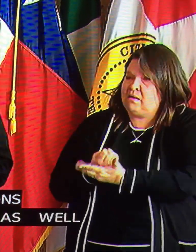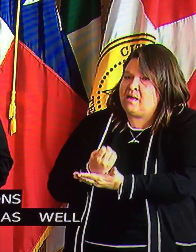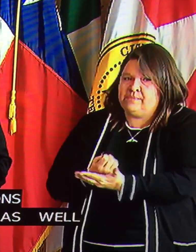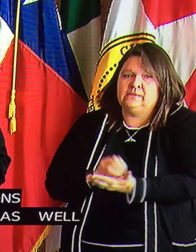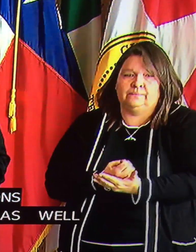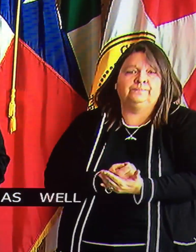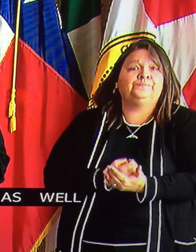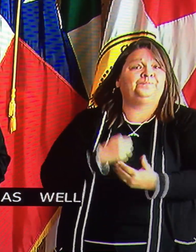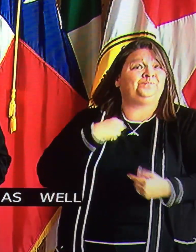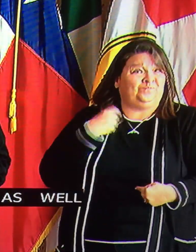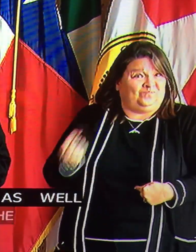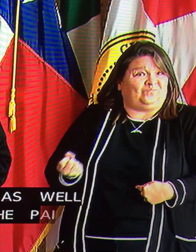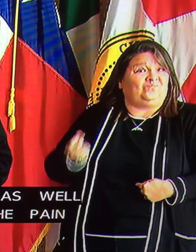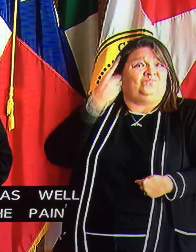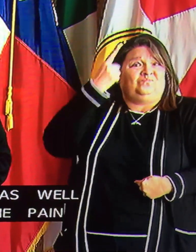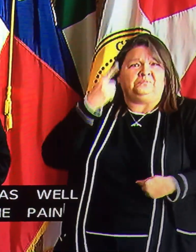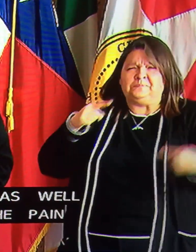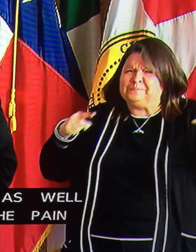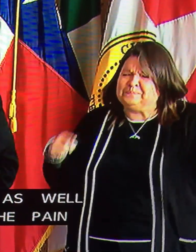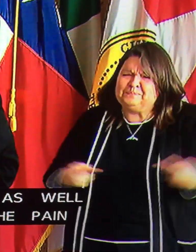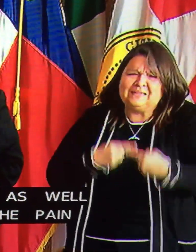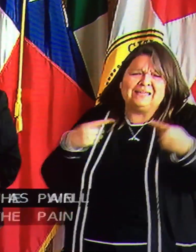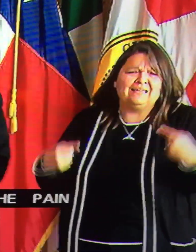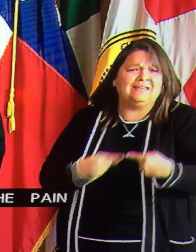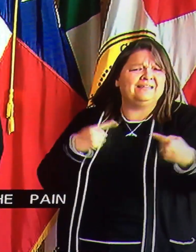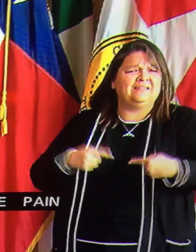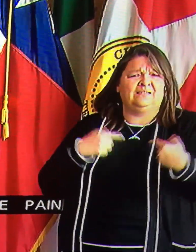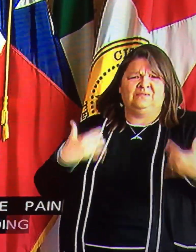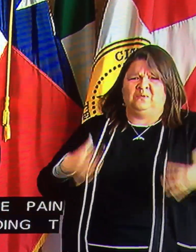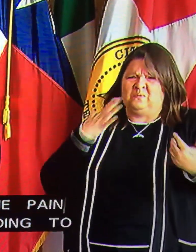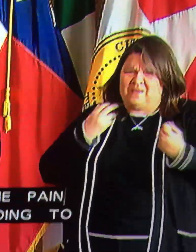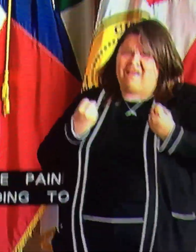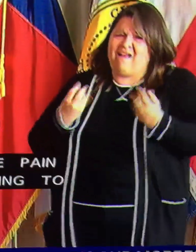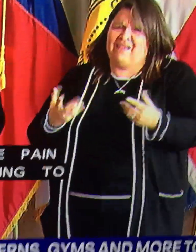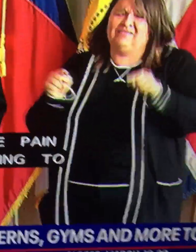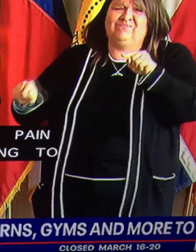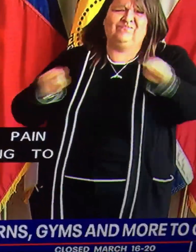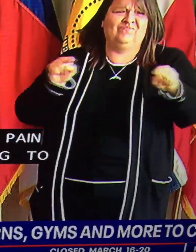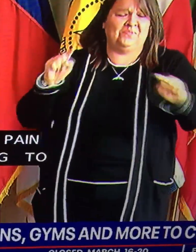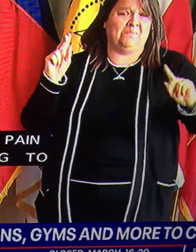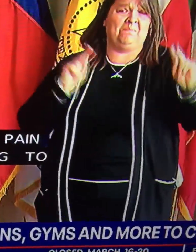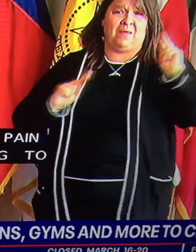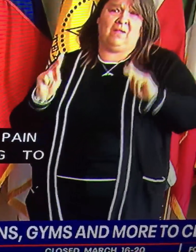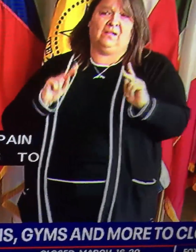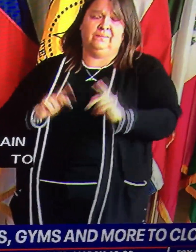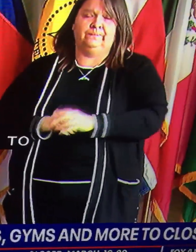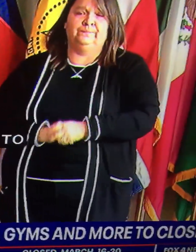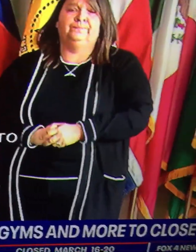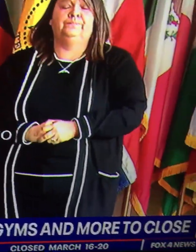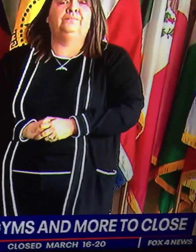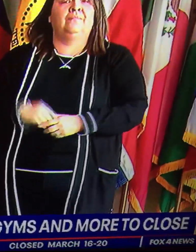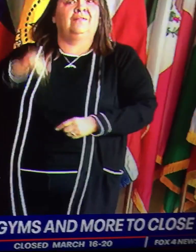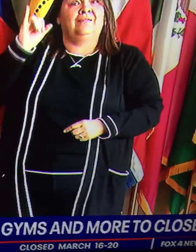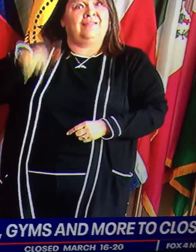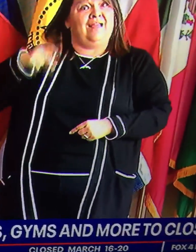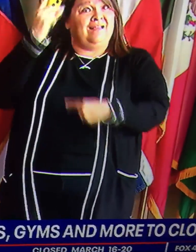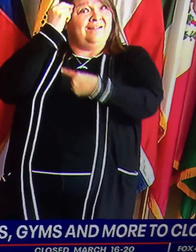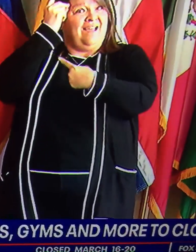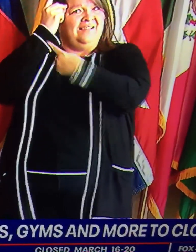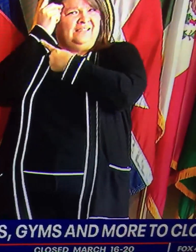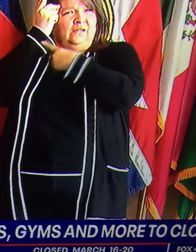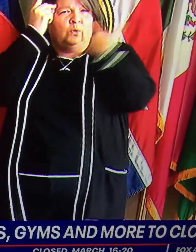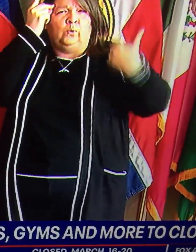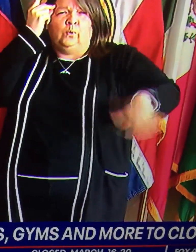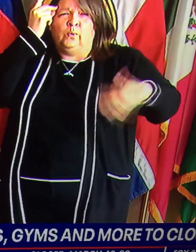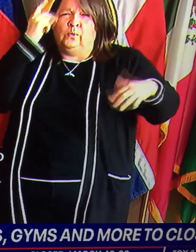that this decision is going to cause. Dallas has a robust and diverse economy, economy that